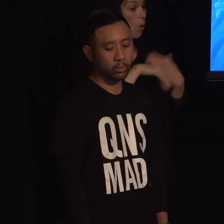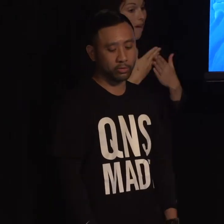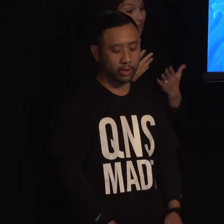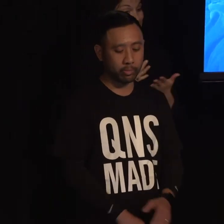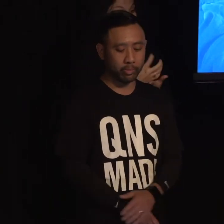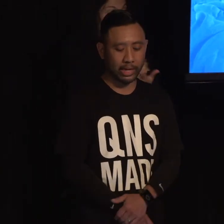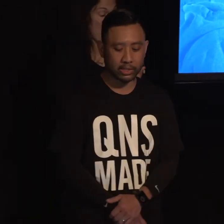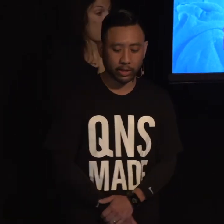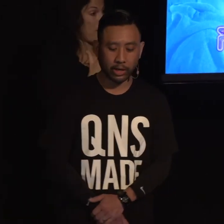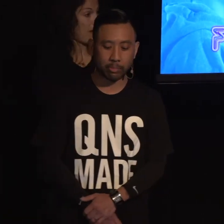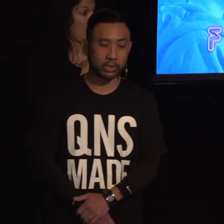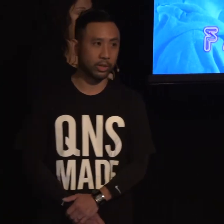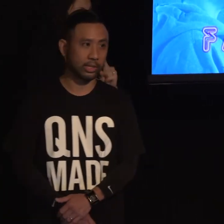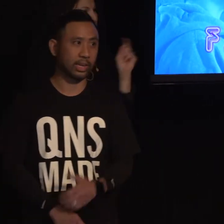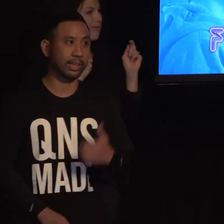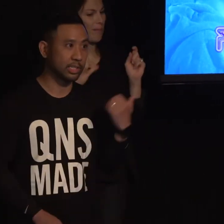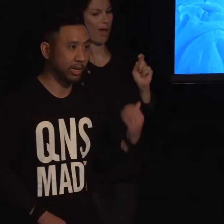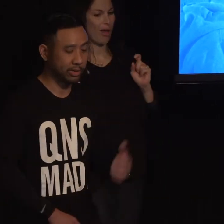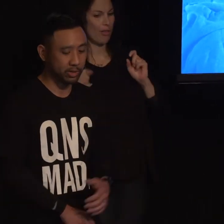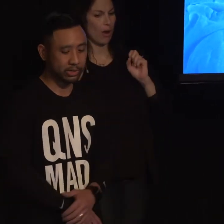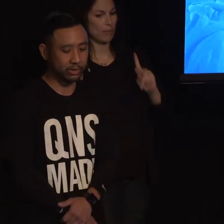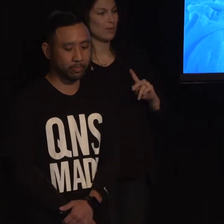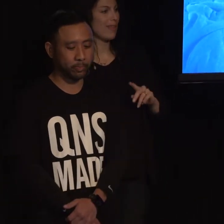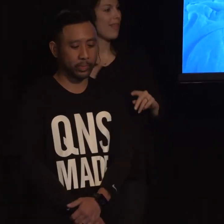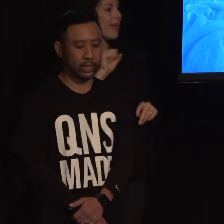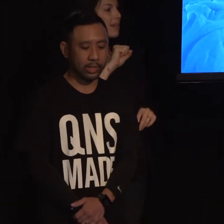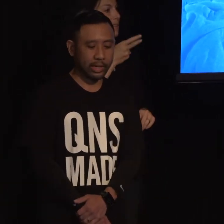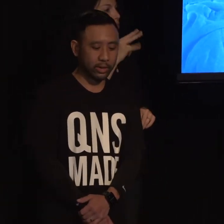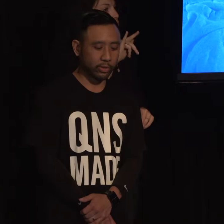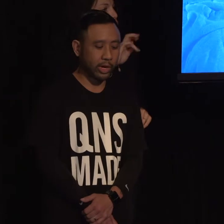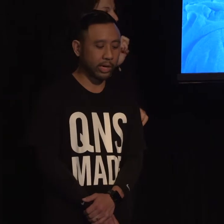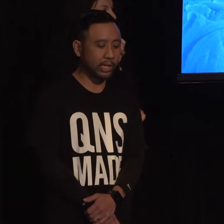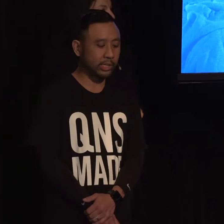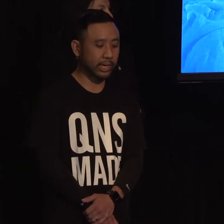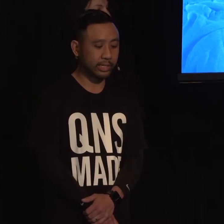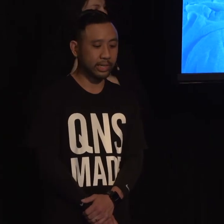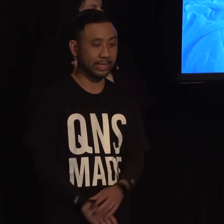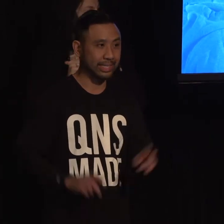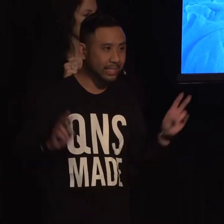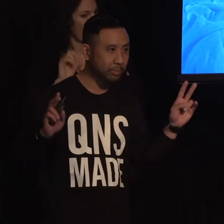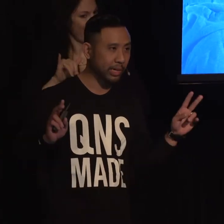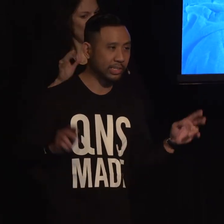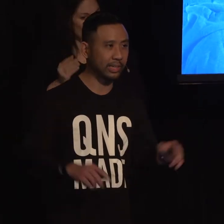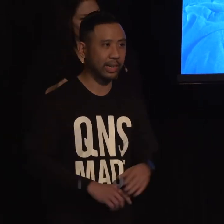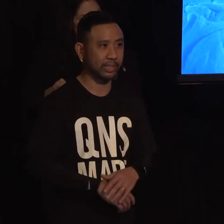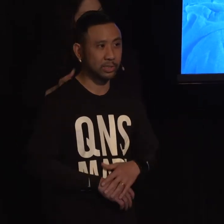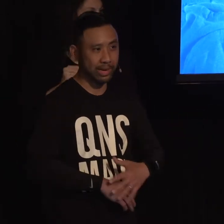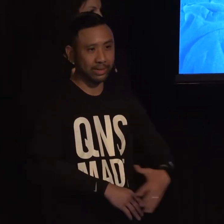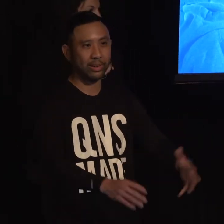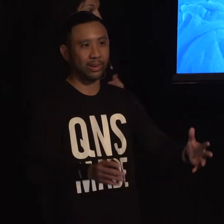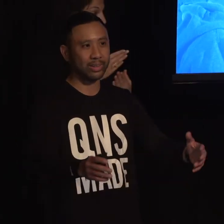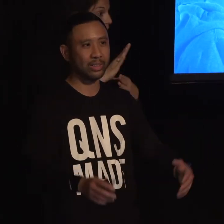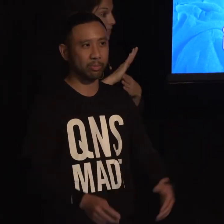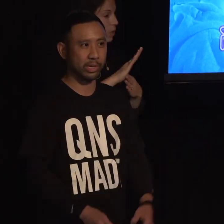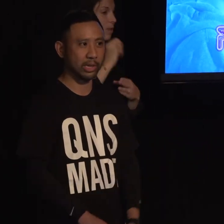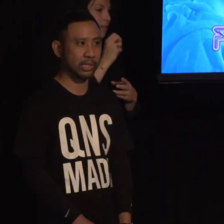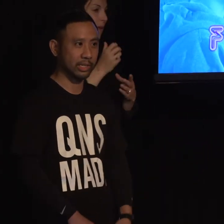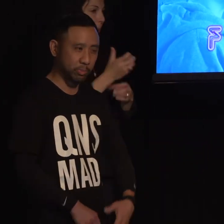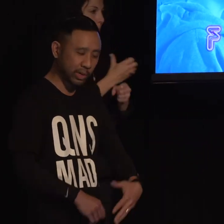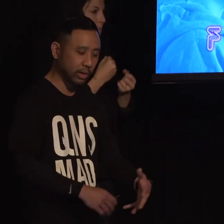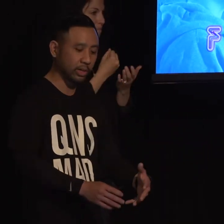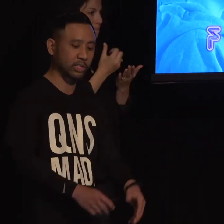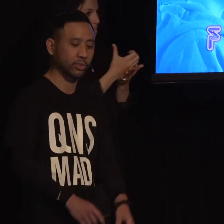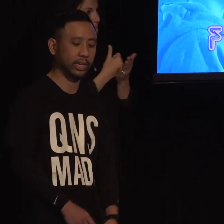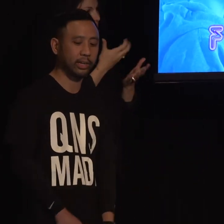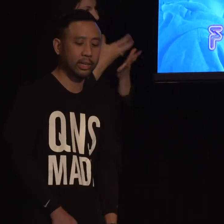was from ancillary opportunities like that Sprite commercial. And on the rare occasion that I did get a decent budget I had to spend it all on production.